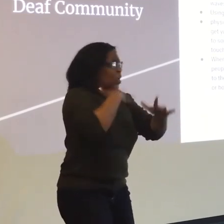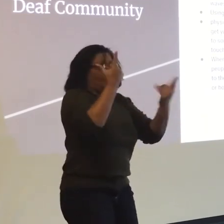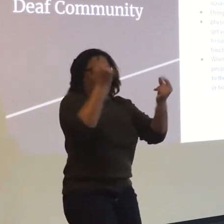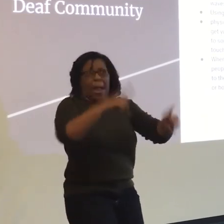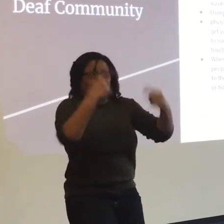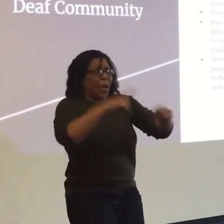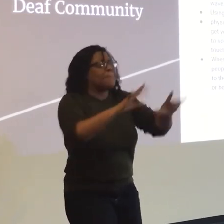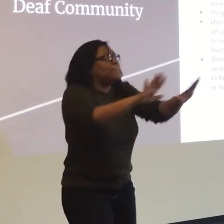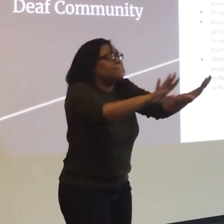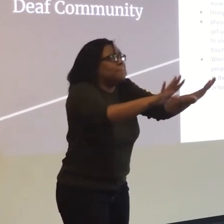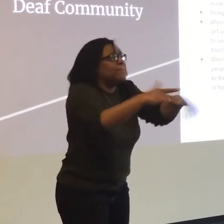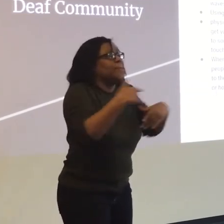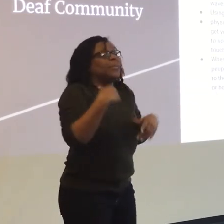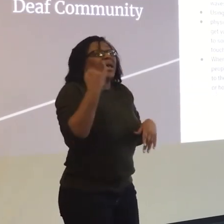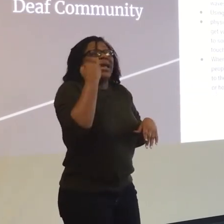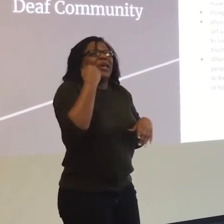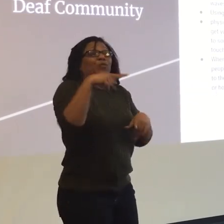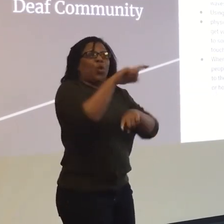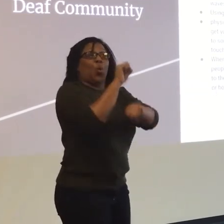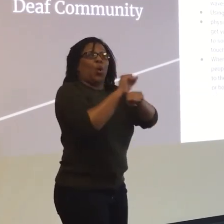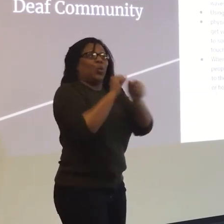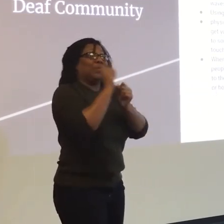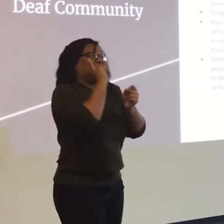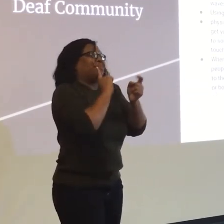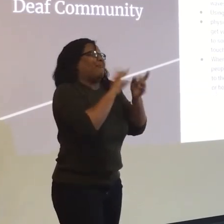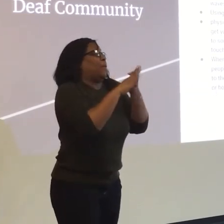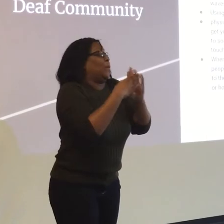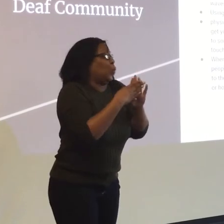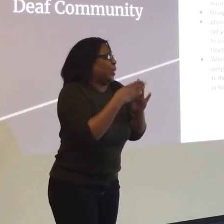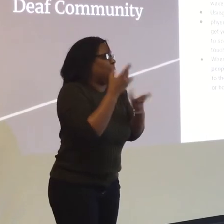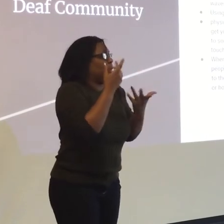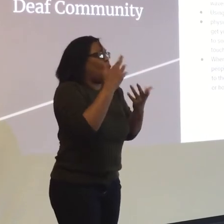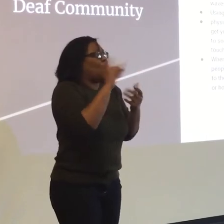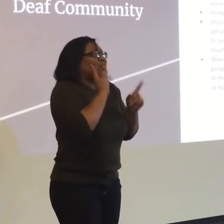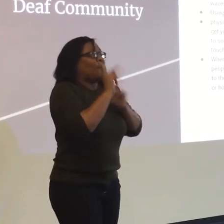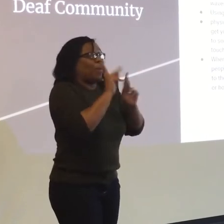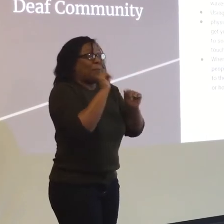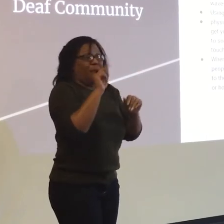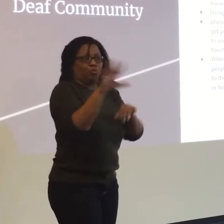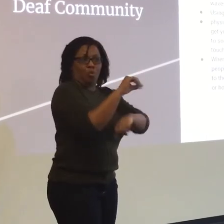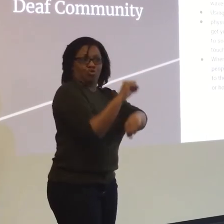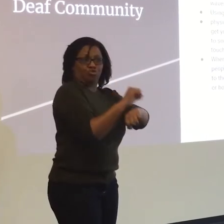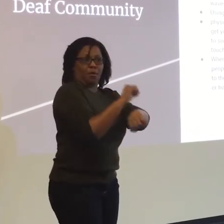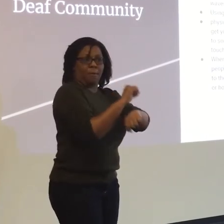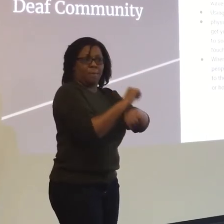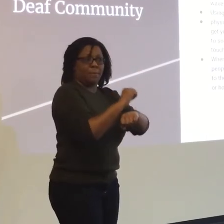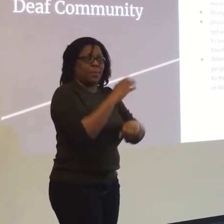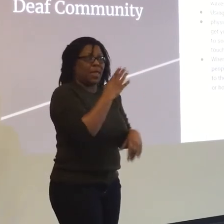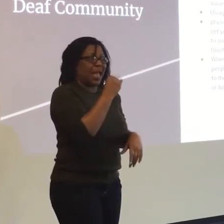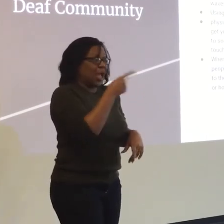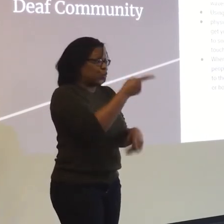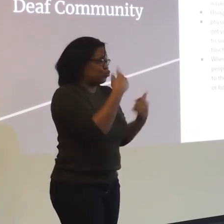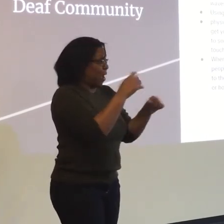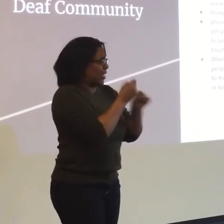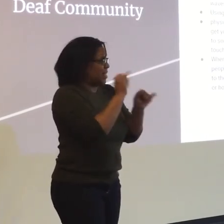You know, deaf person, I mean a hearing person might be like, oh what's going on? Why are the lights flashing? You know? But for us, like